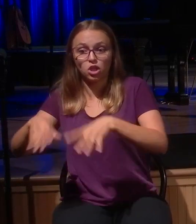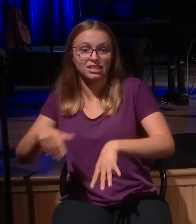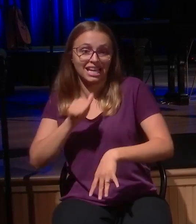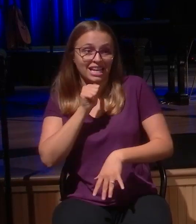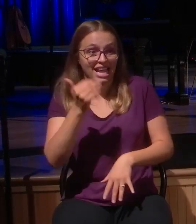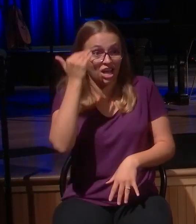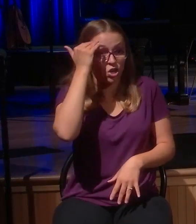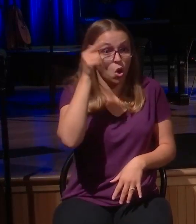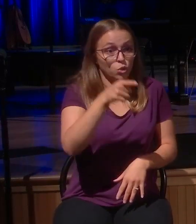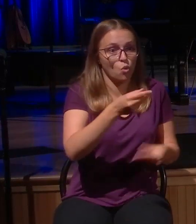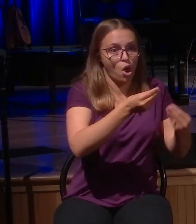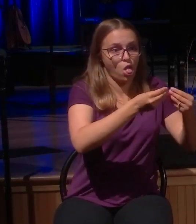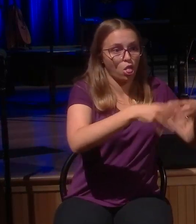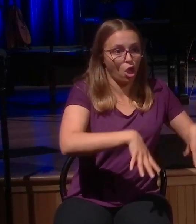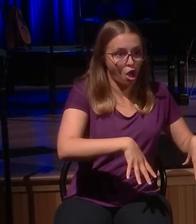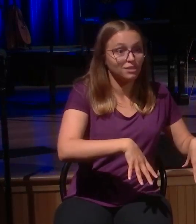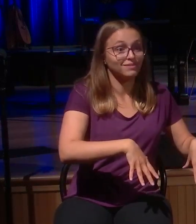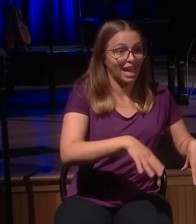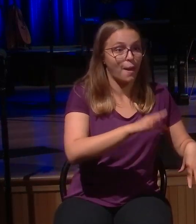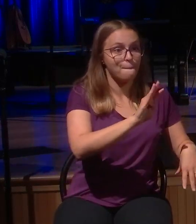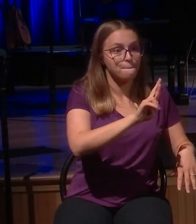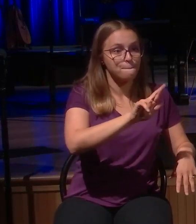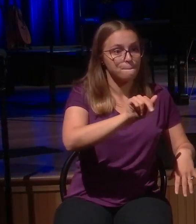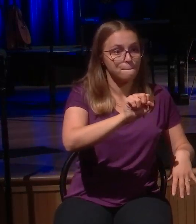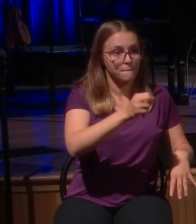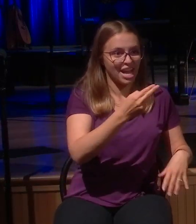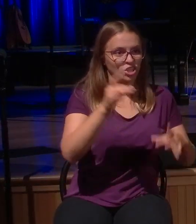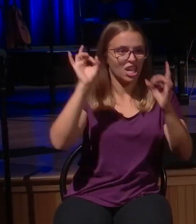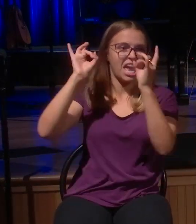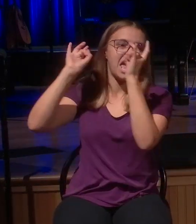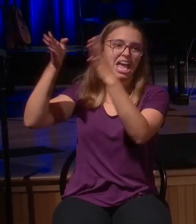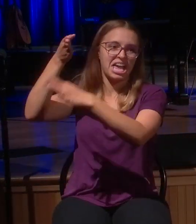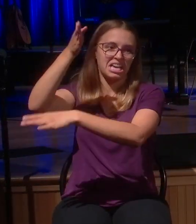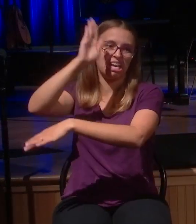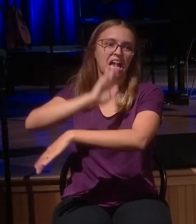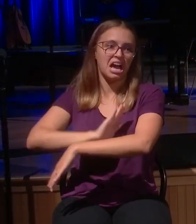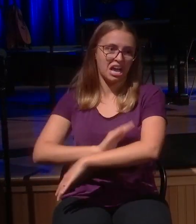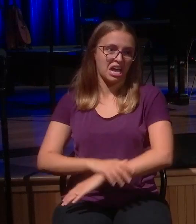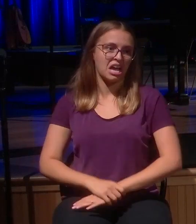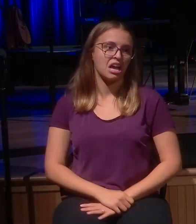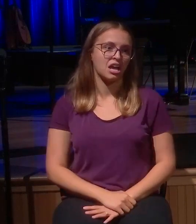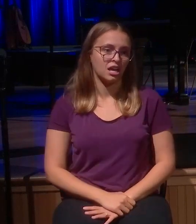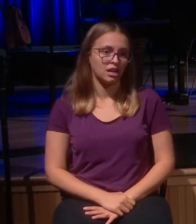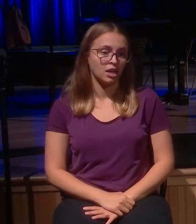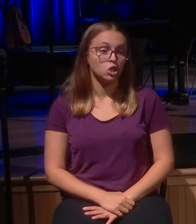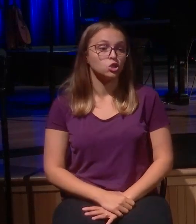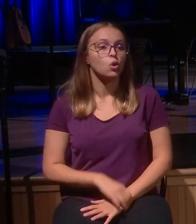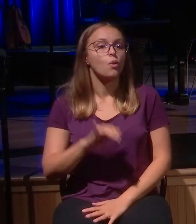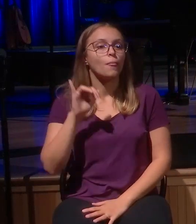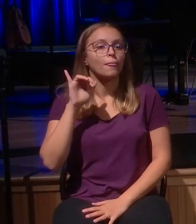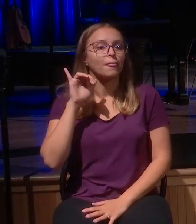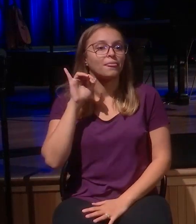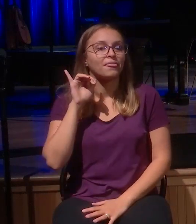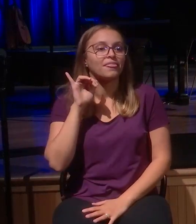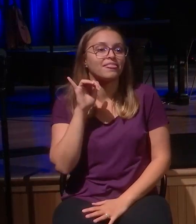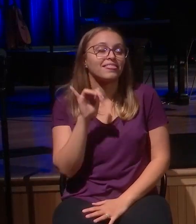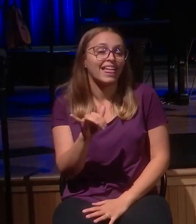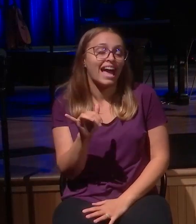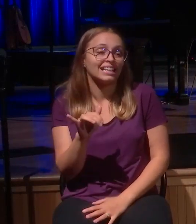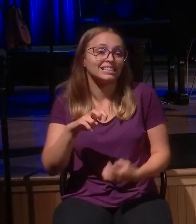That is the condition of the world. New Hope, that is your condition and my condition apart from the saving work of Christ. So is it